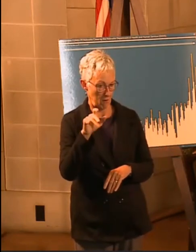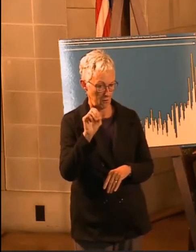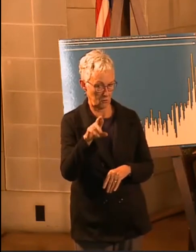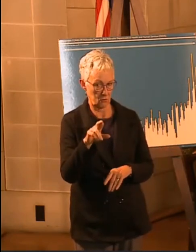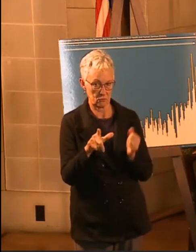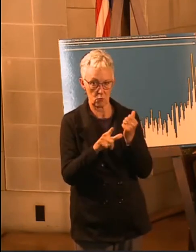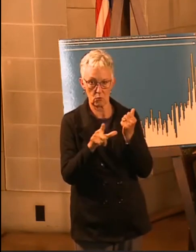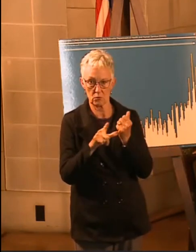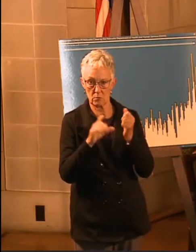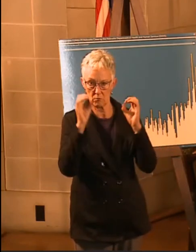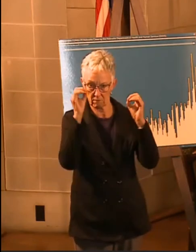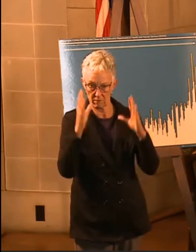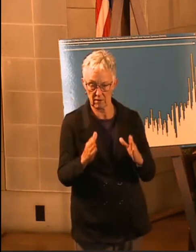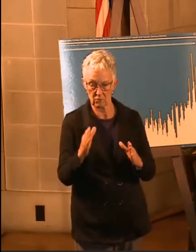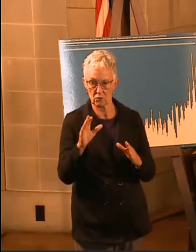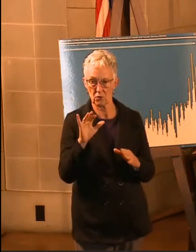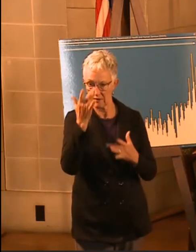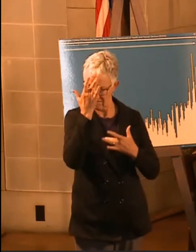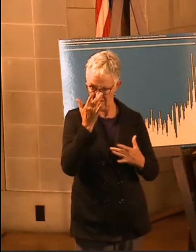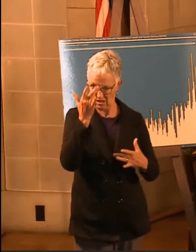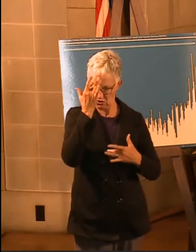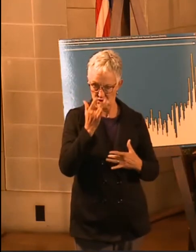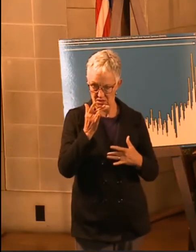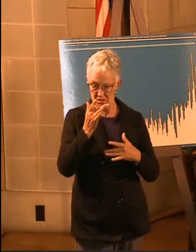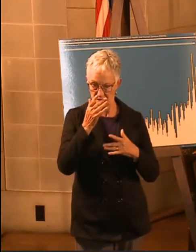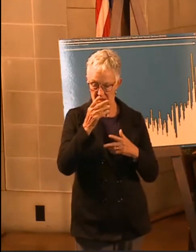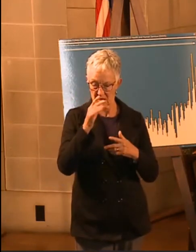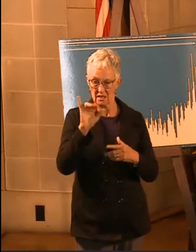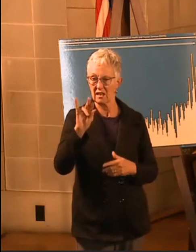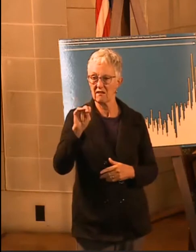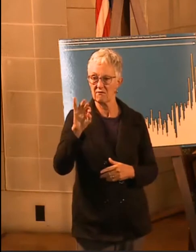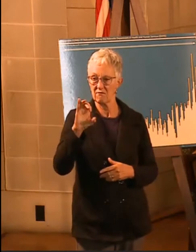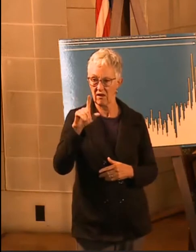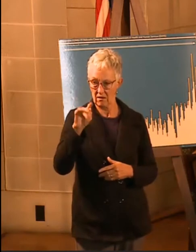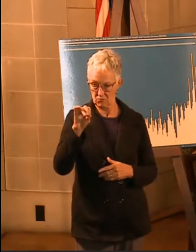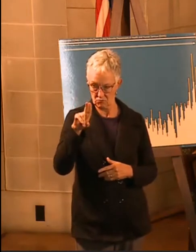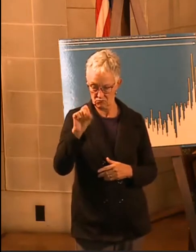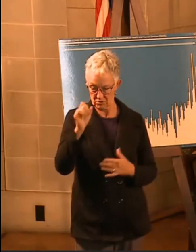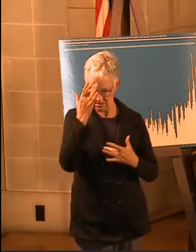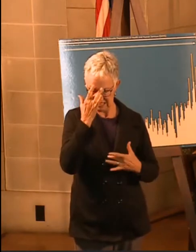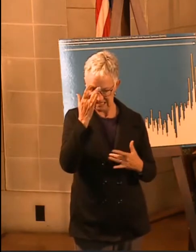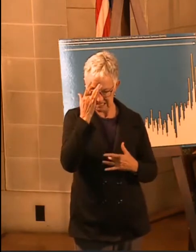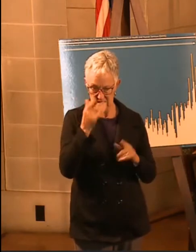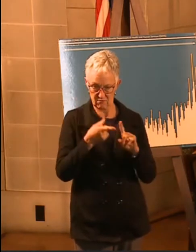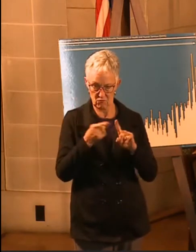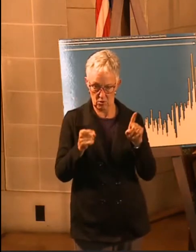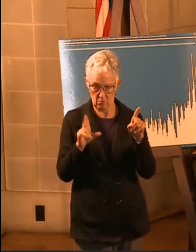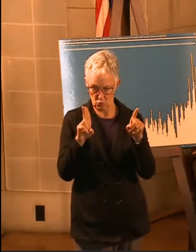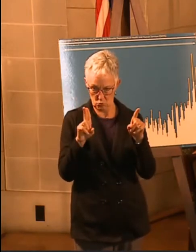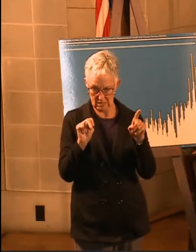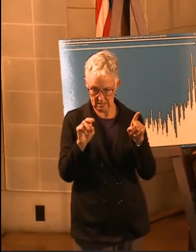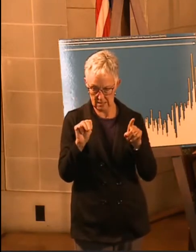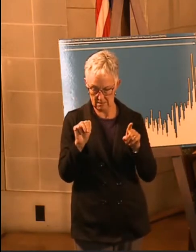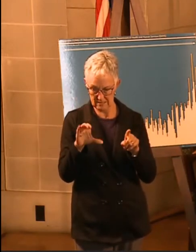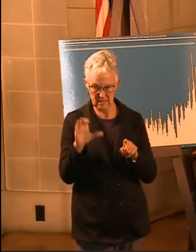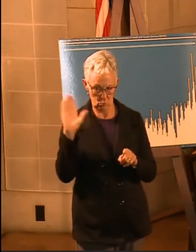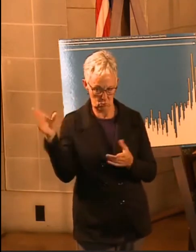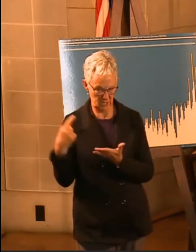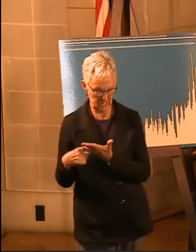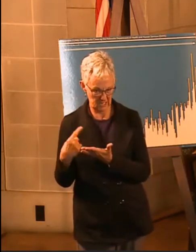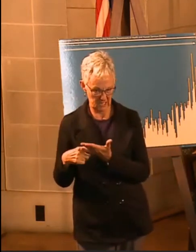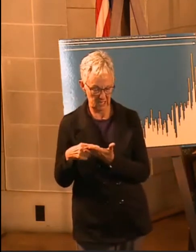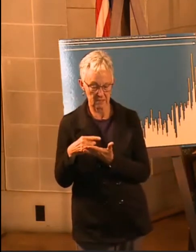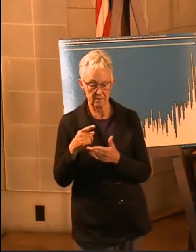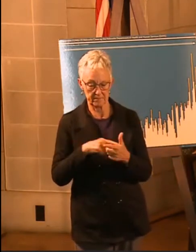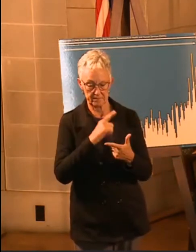of Infectious Disease at University of Nebraska Medical Center. He's going to talk a little bit about some of the data, like the charts you're seeing over here. Dr.